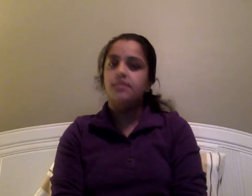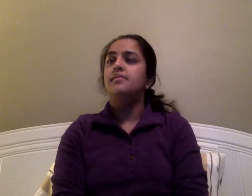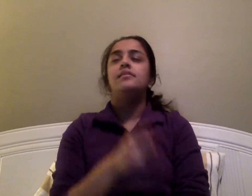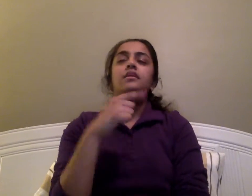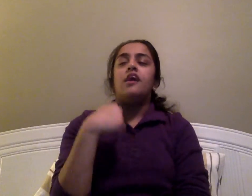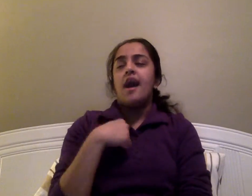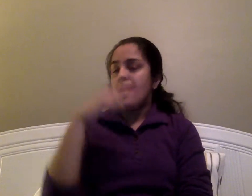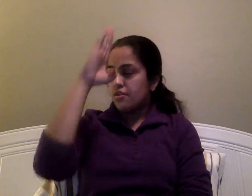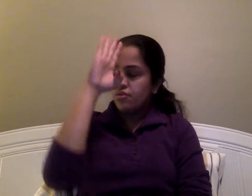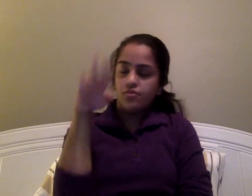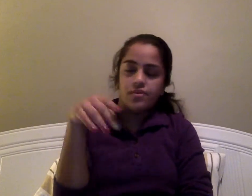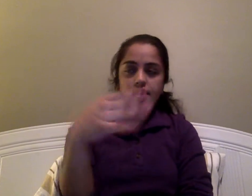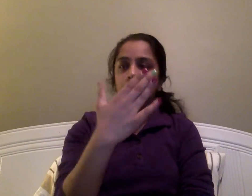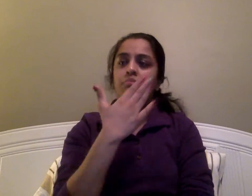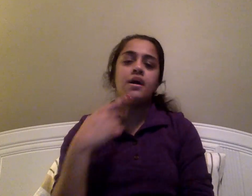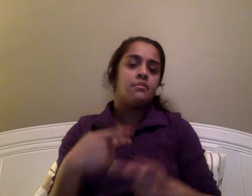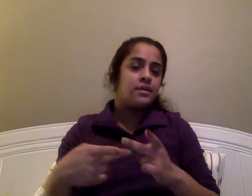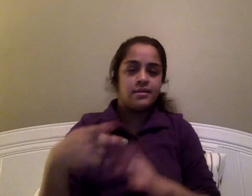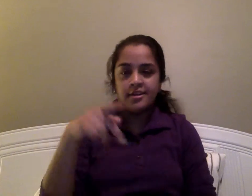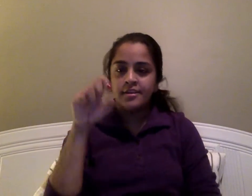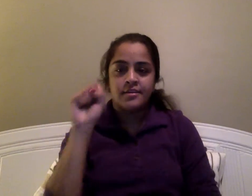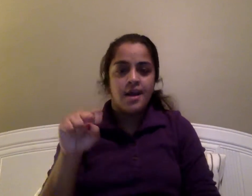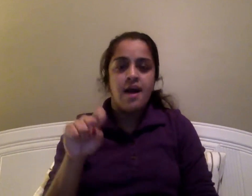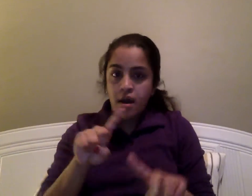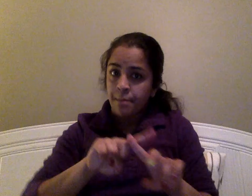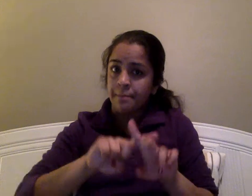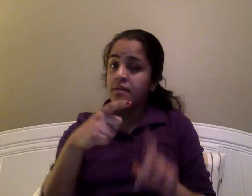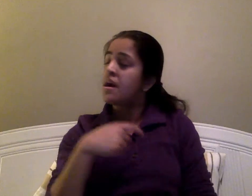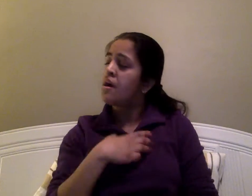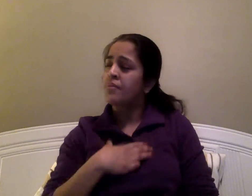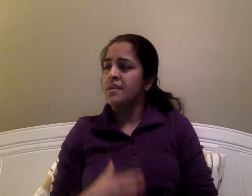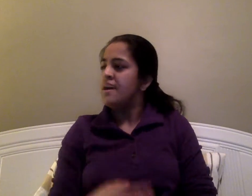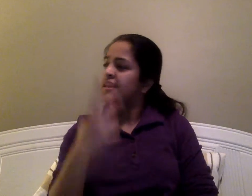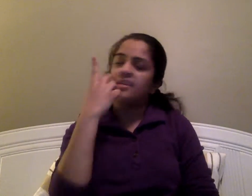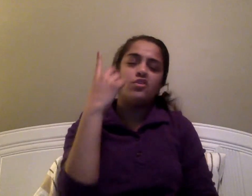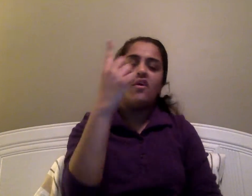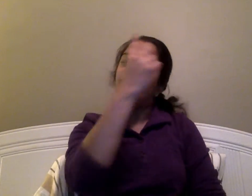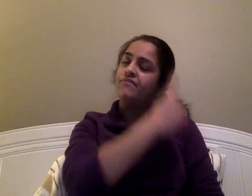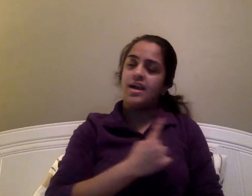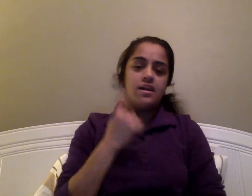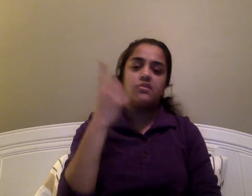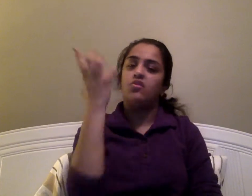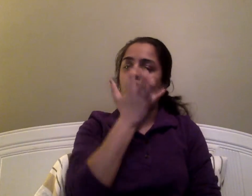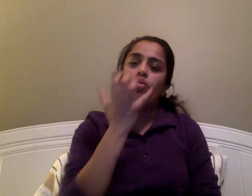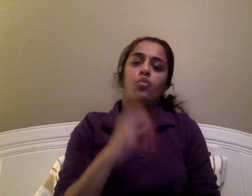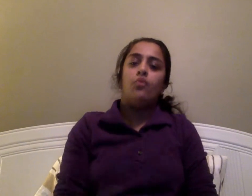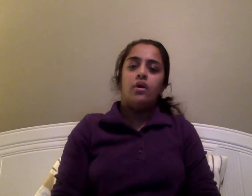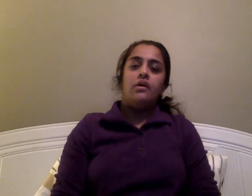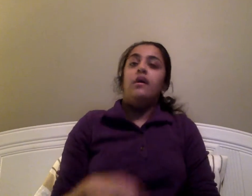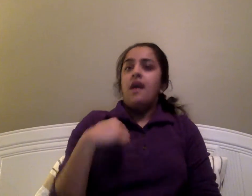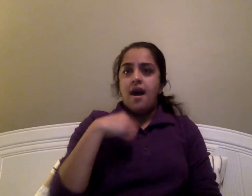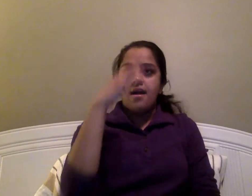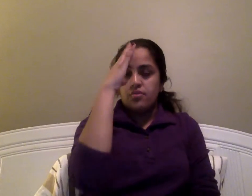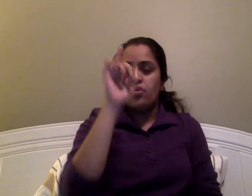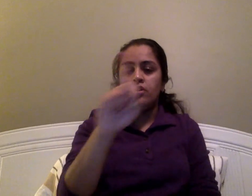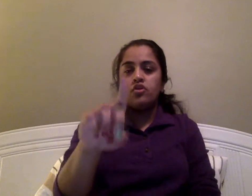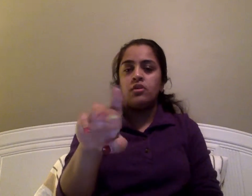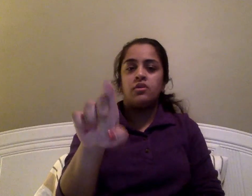I know you're in a better place, yeah, but I wish that I could see your face, oh, I know you're where you need to